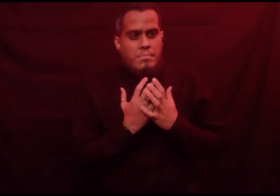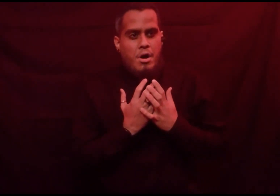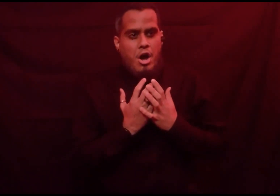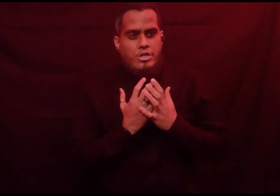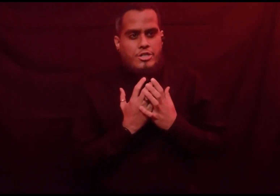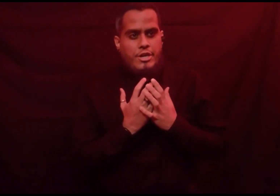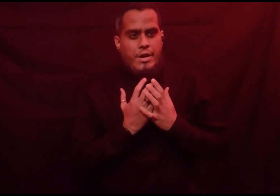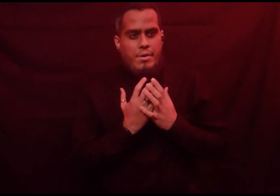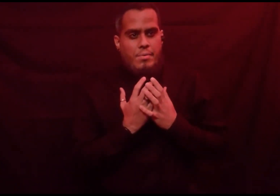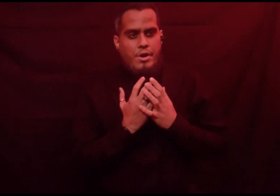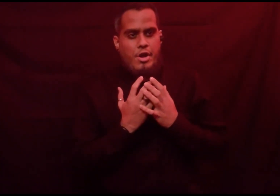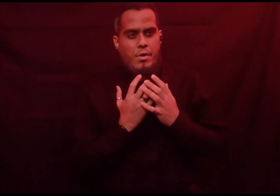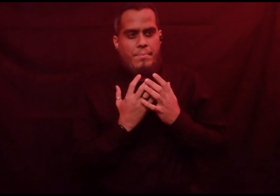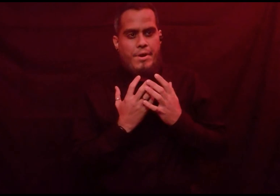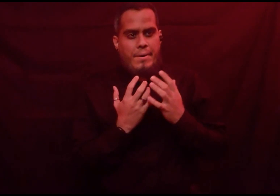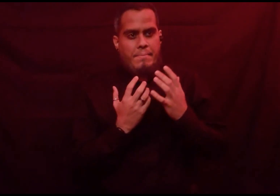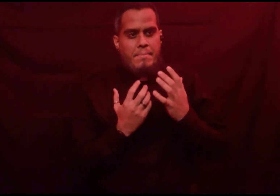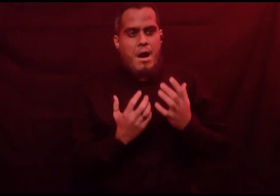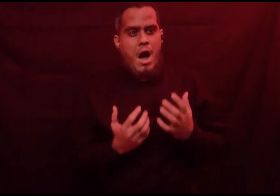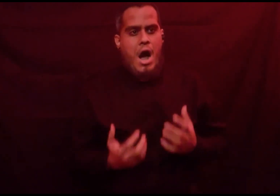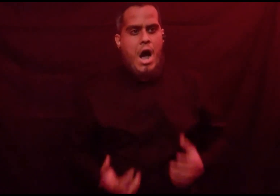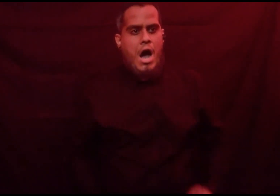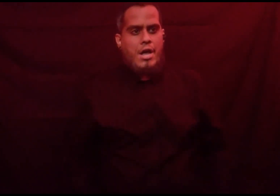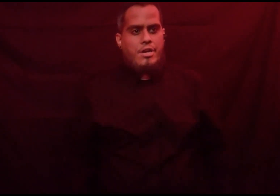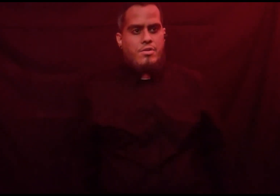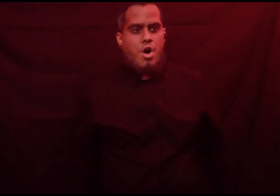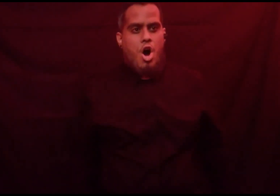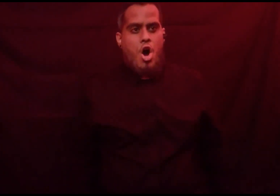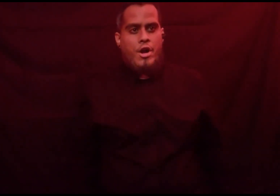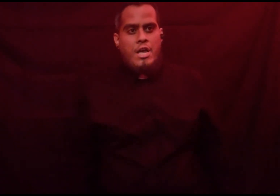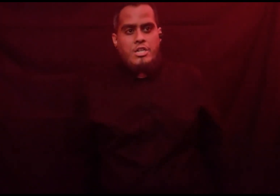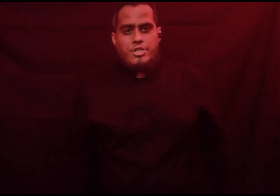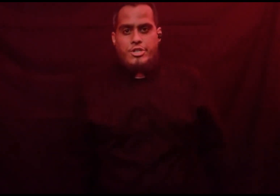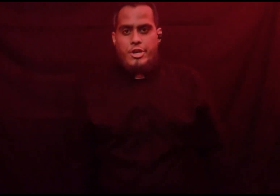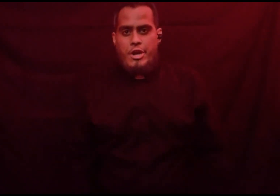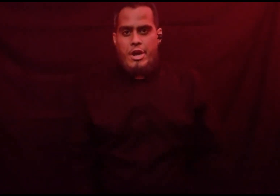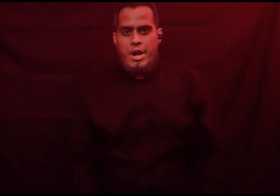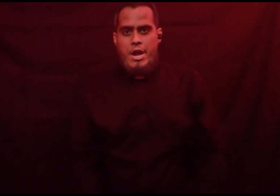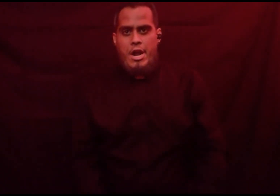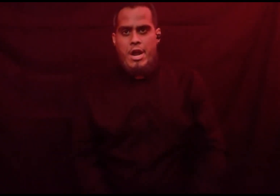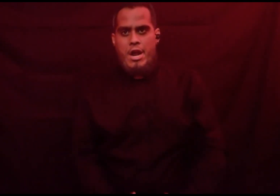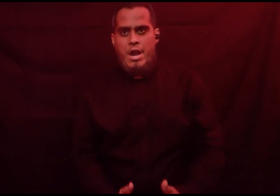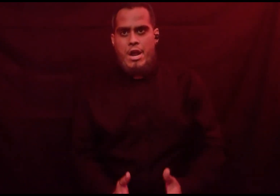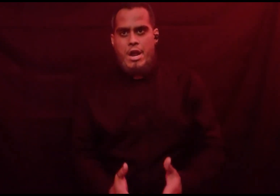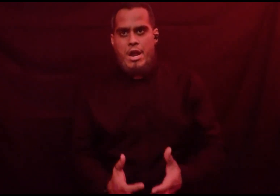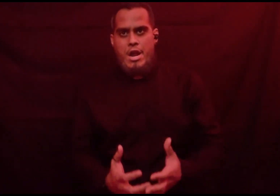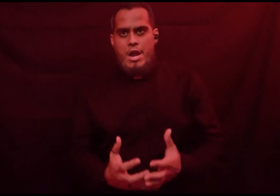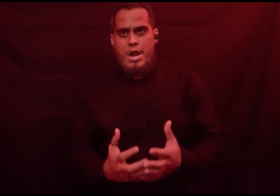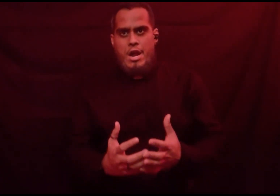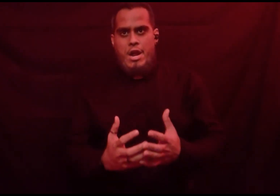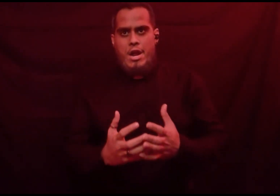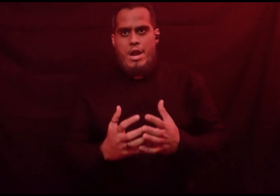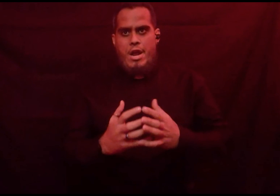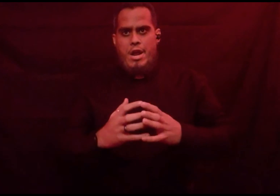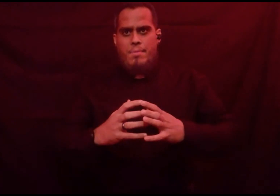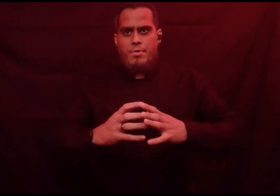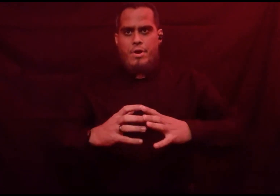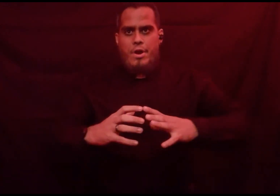God have He will be mine or She will